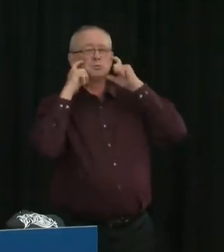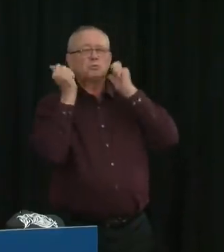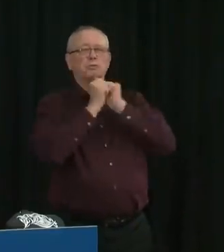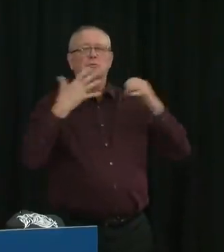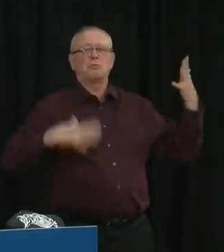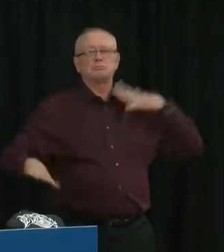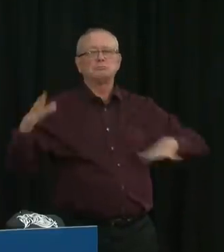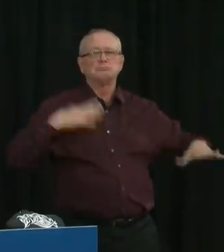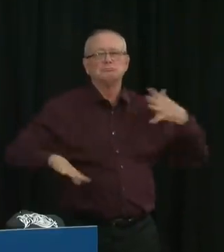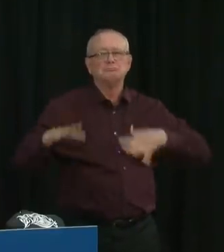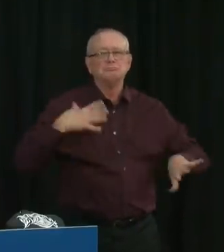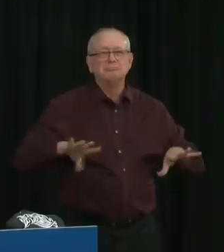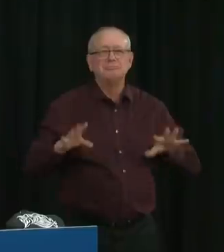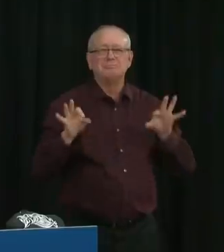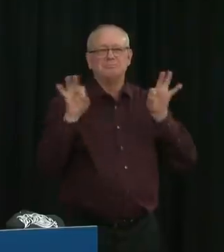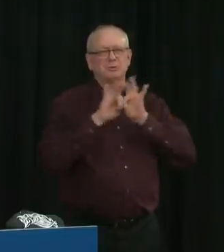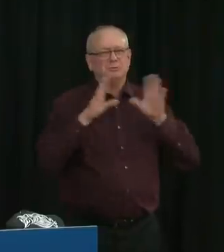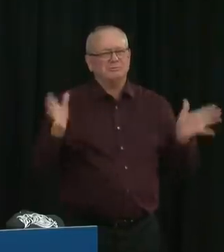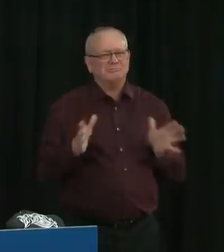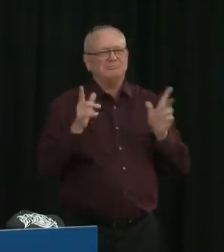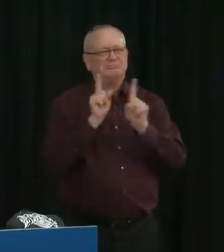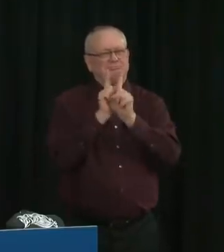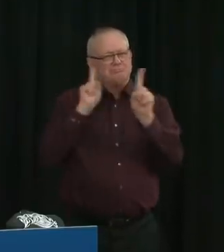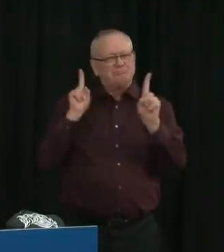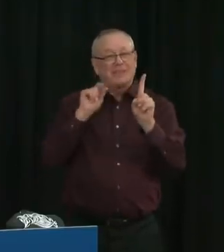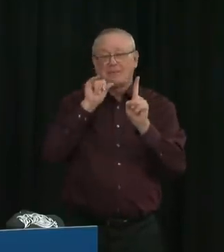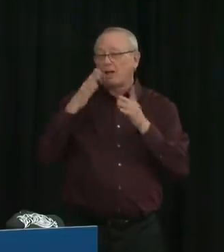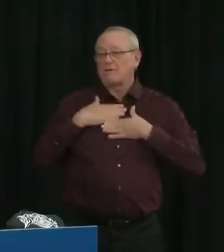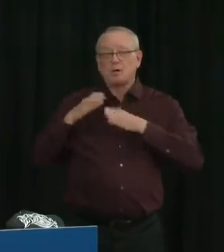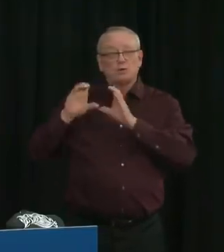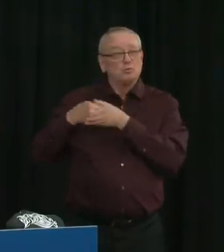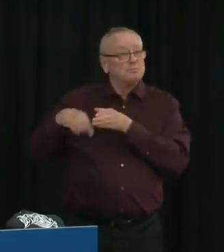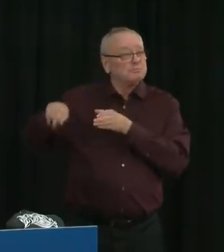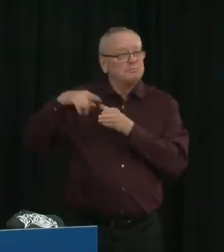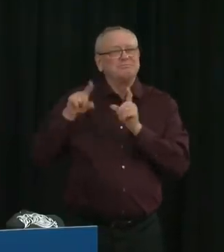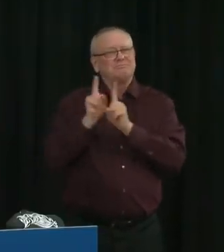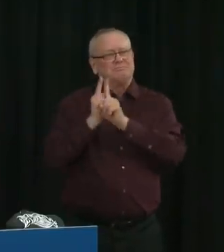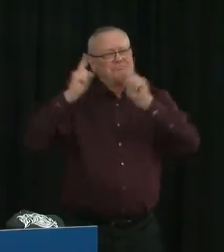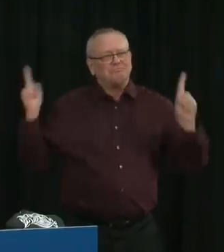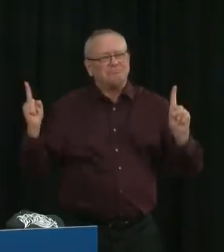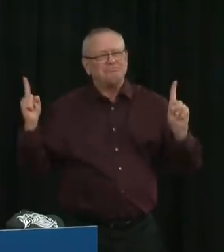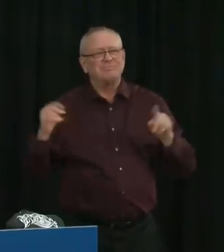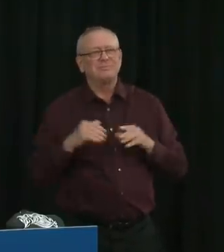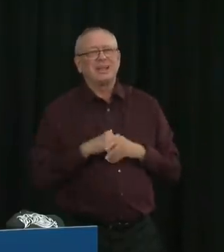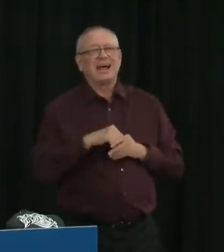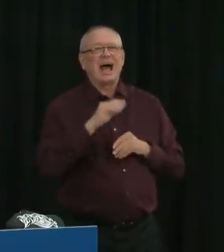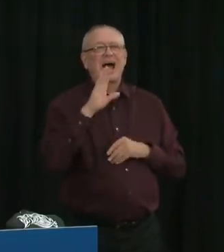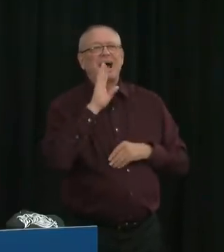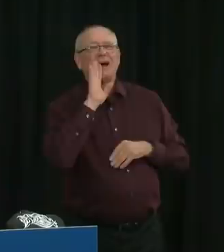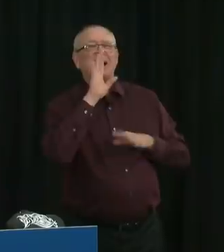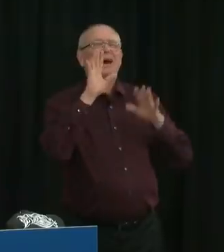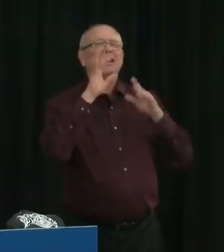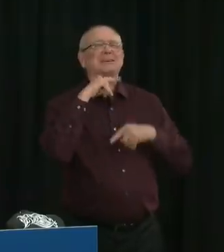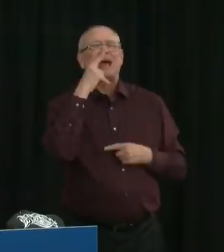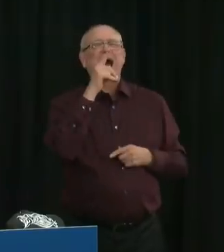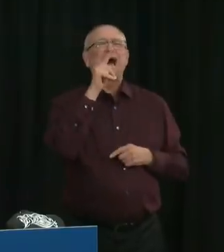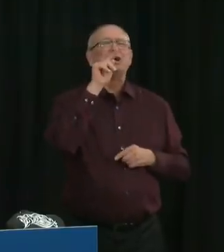-or-treating. Encourage your kids to call out trick-or-treat from the sidewalk instead of ringing the bell or knocking.